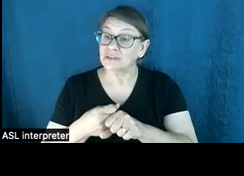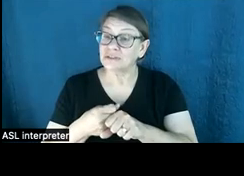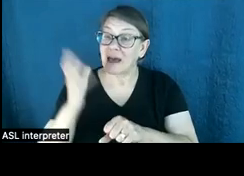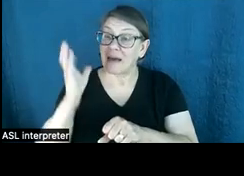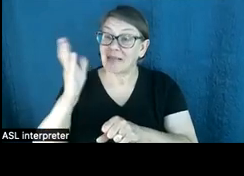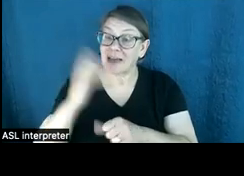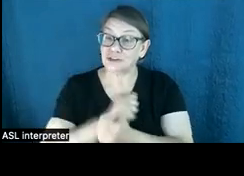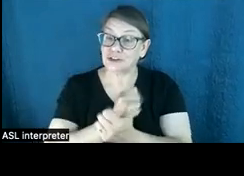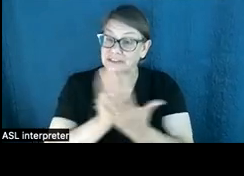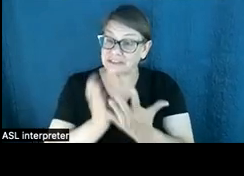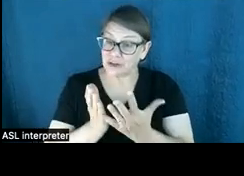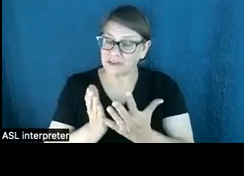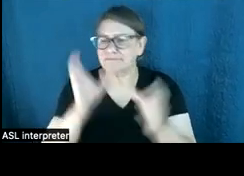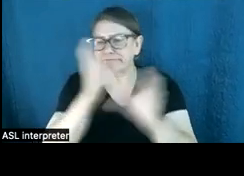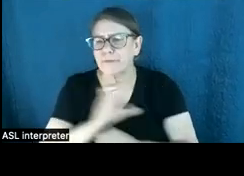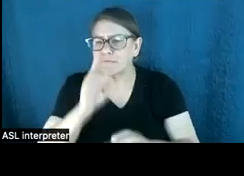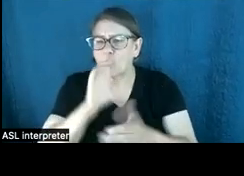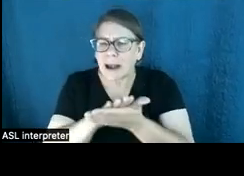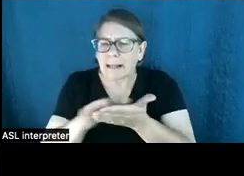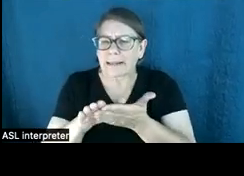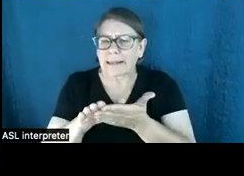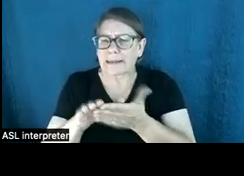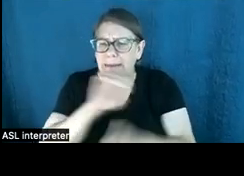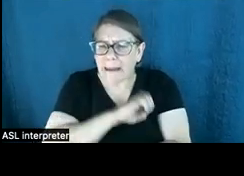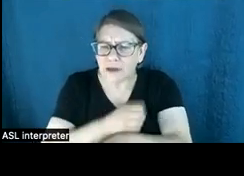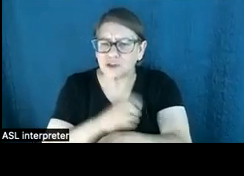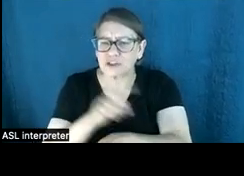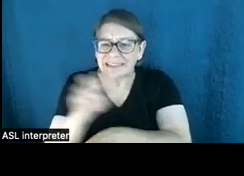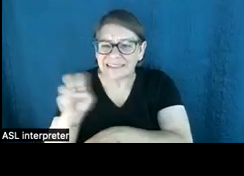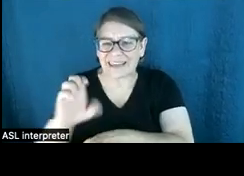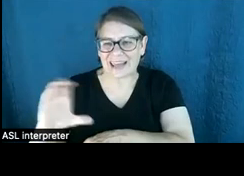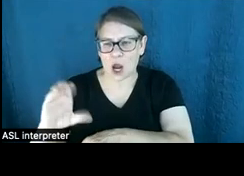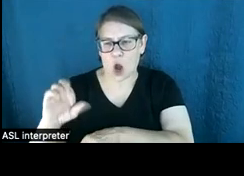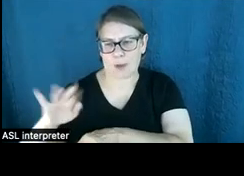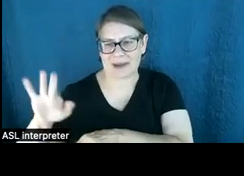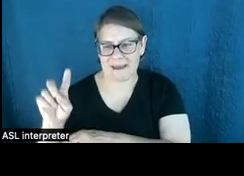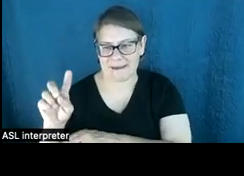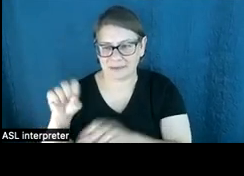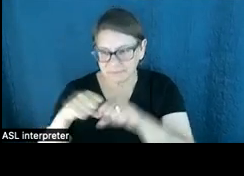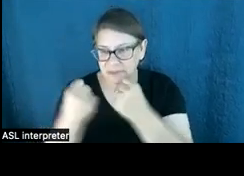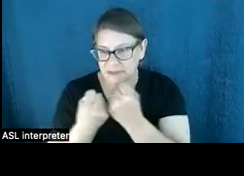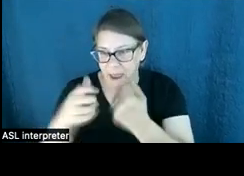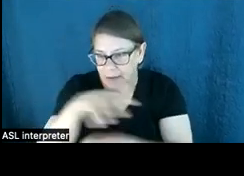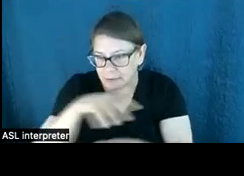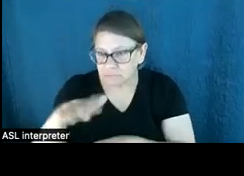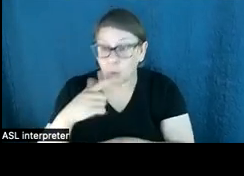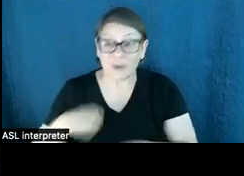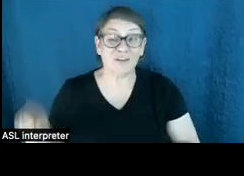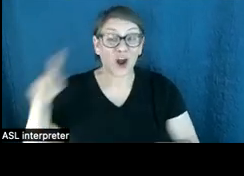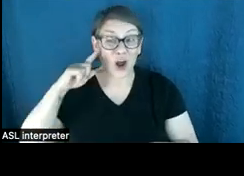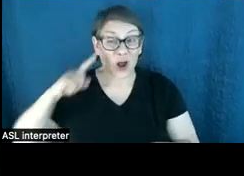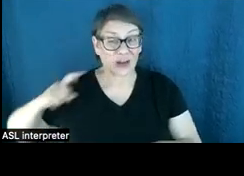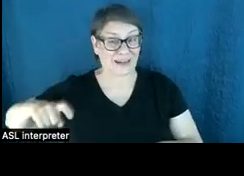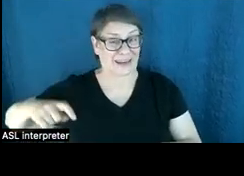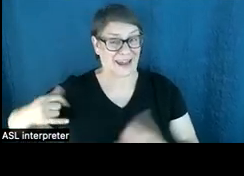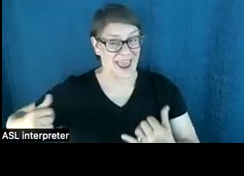the transition to a clean energy, decarbonized society. We have heard about the urgency of this moment, the